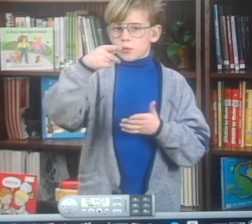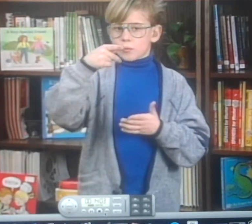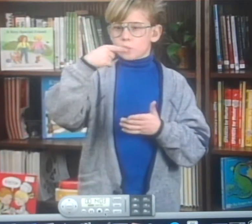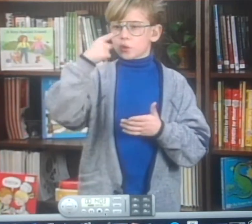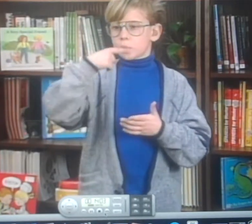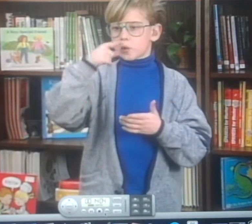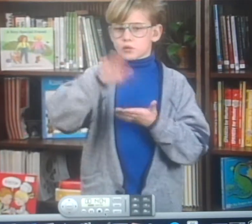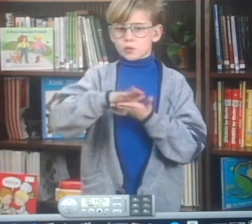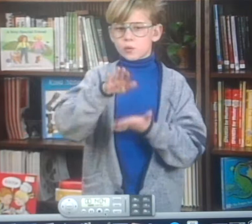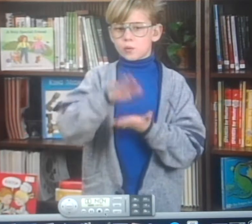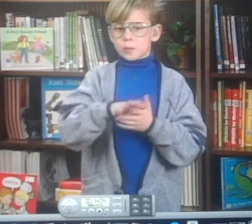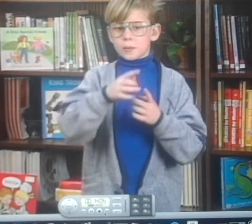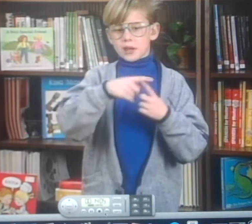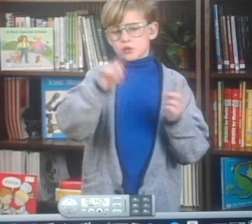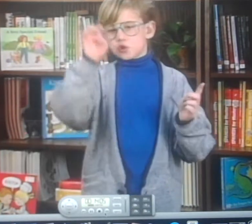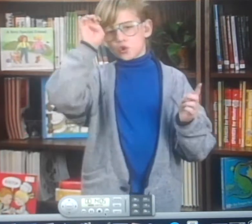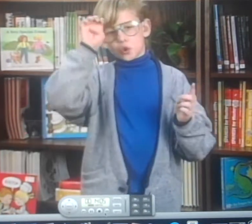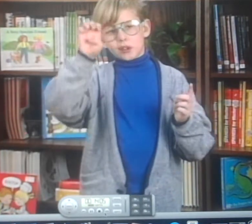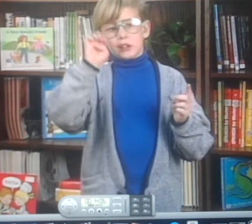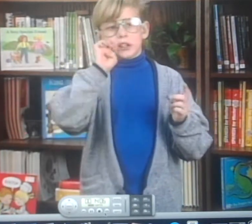school. And it's a hearing school.